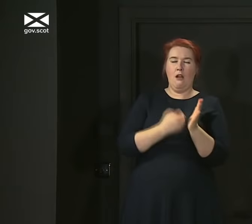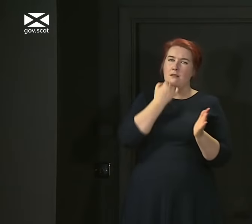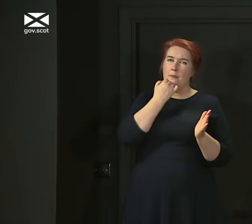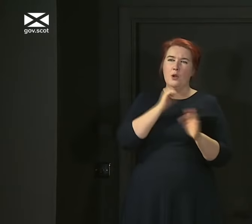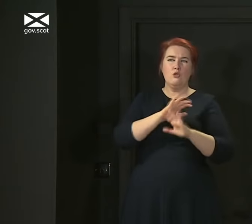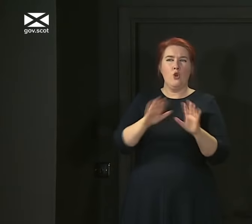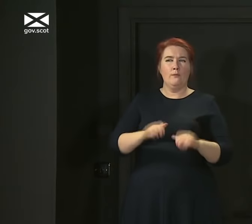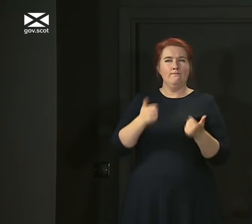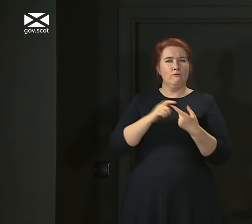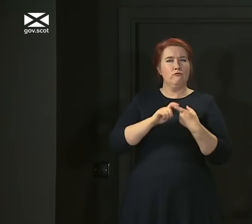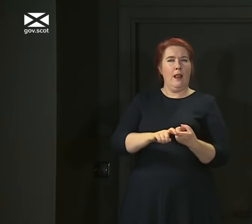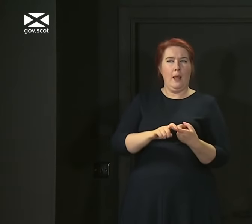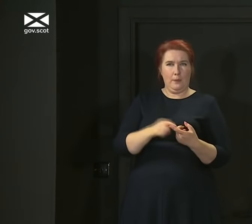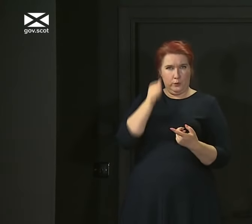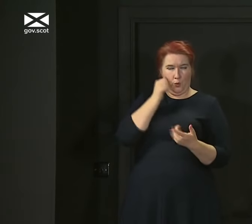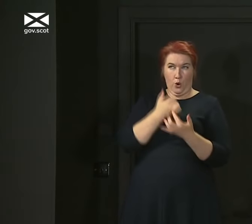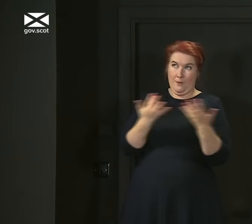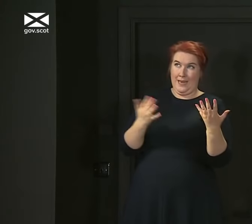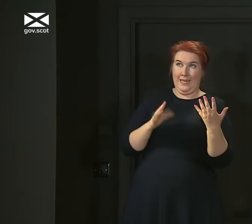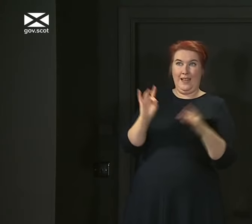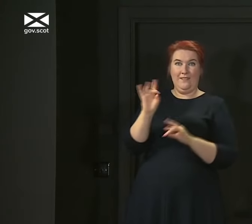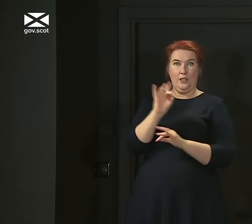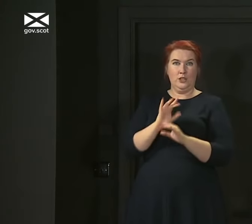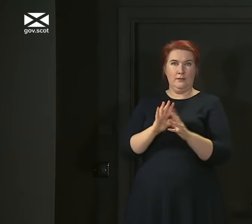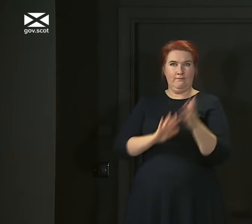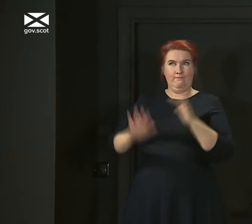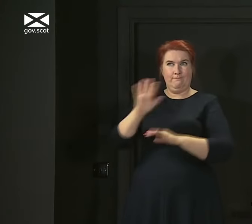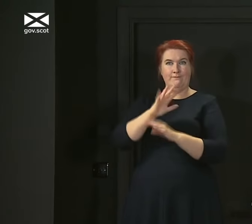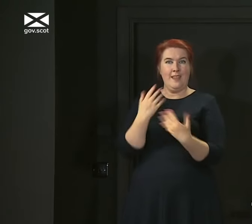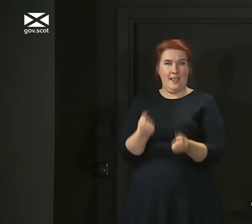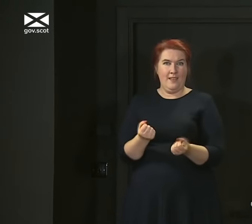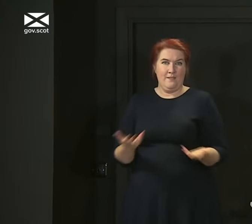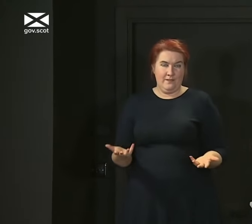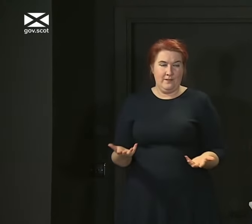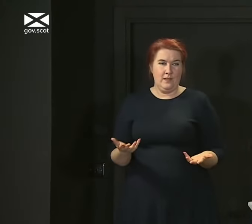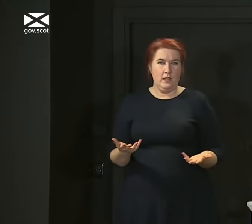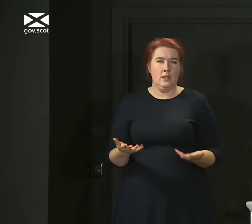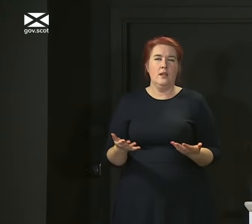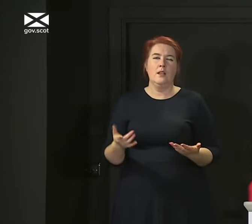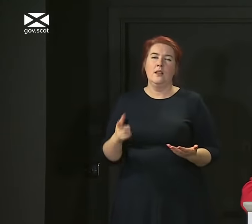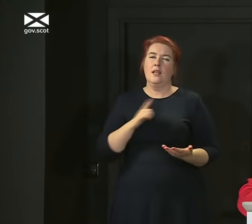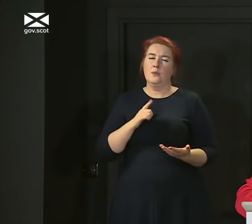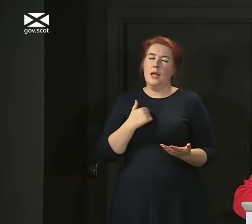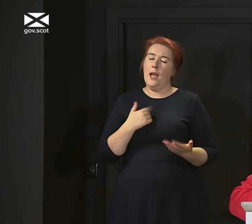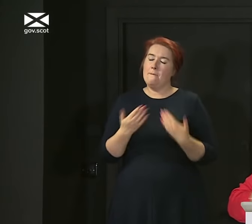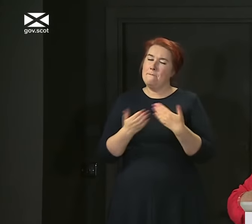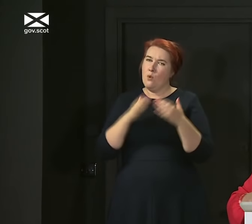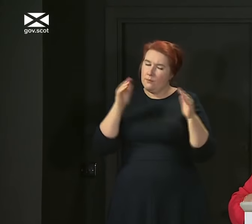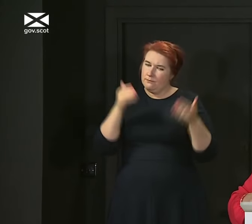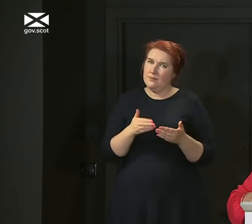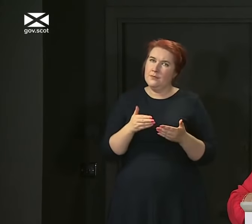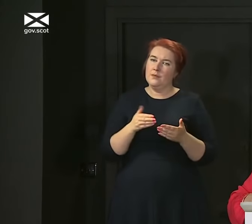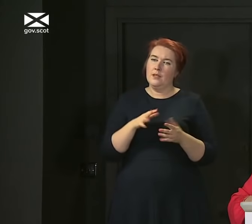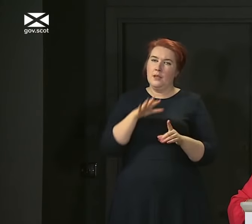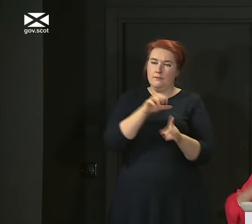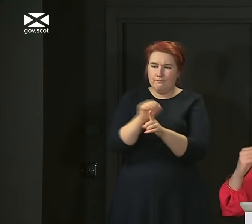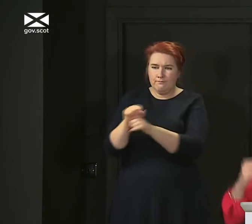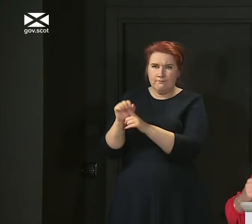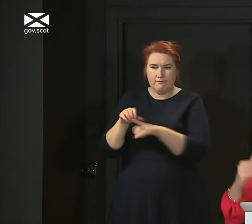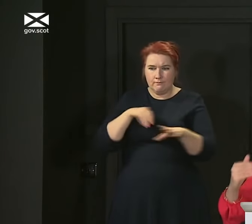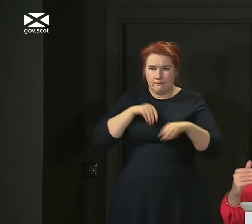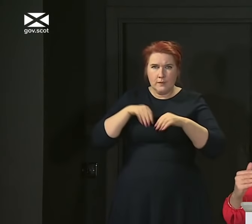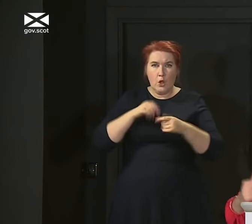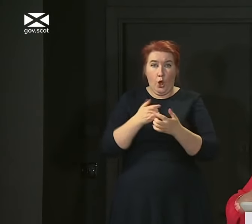judging the state of infection in any particular area. So I wouldn't, I wouldn't pay, I pay more attention to case numbers and